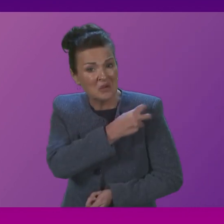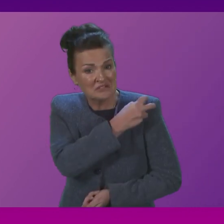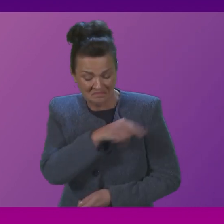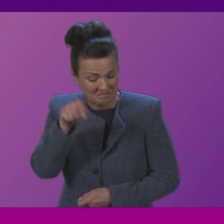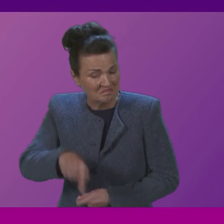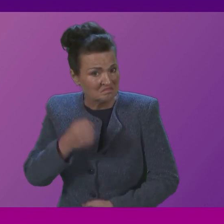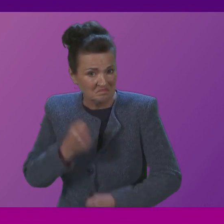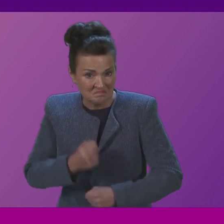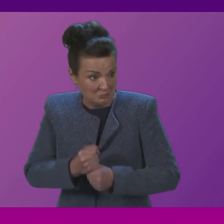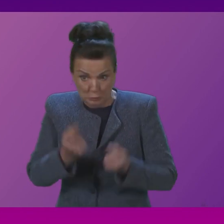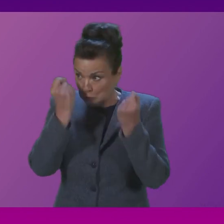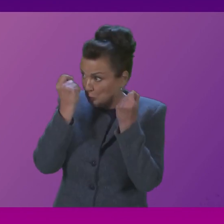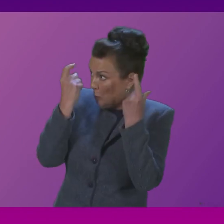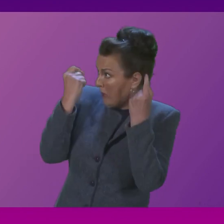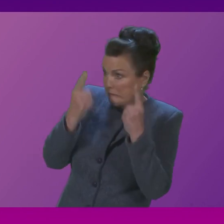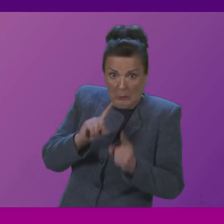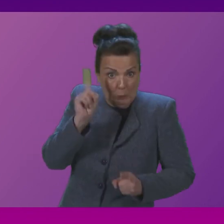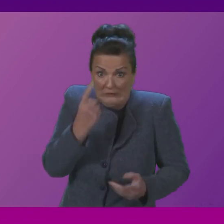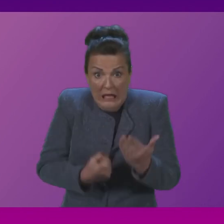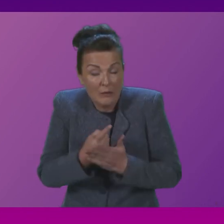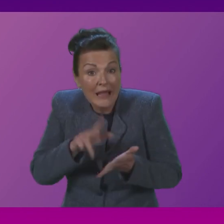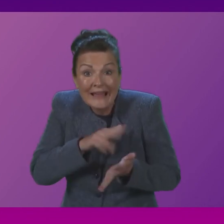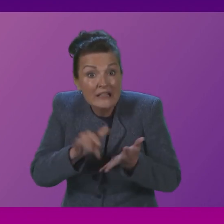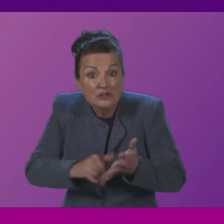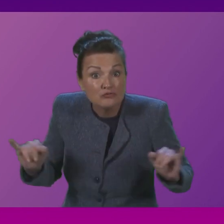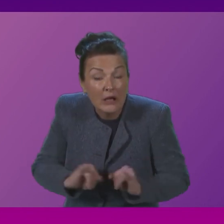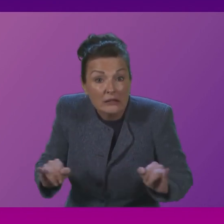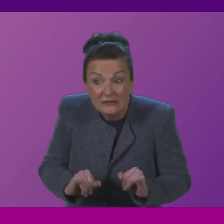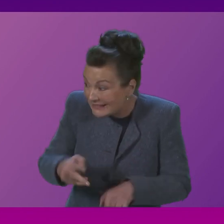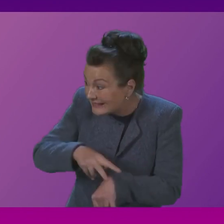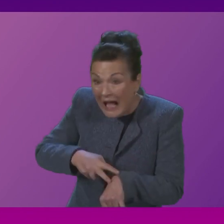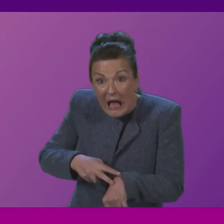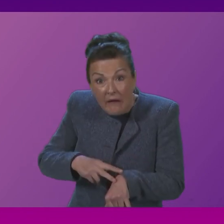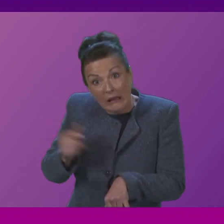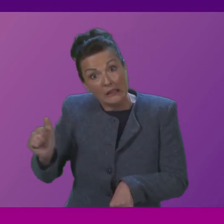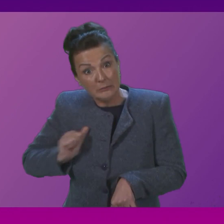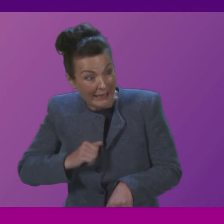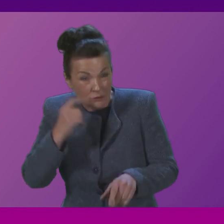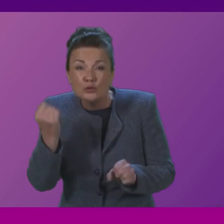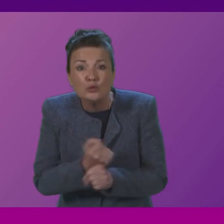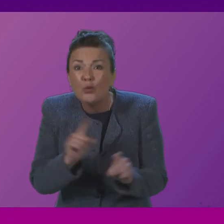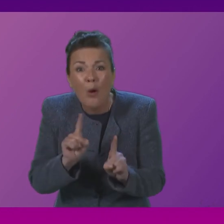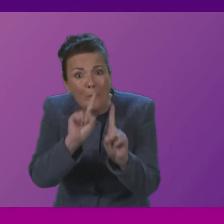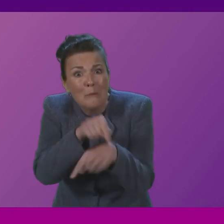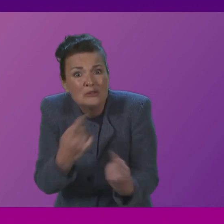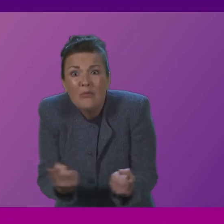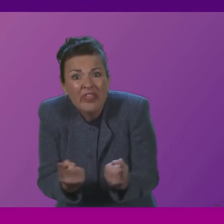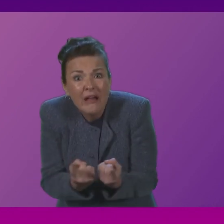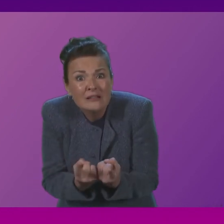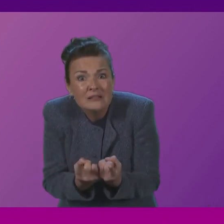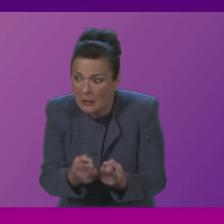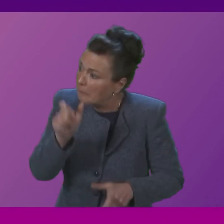Staff are being asked to do the impossible, and patients are being asked to accept the unacceptable. Here's just one example.